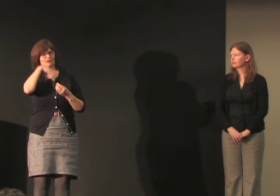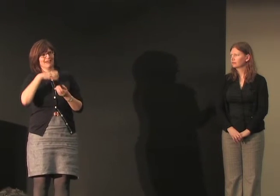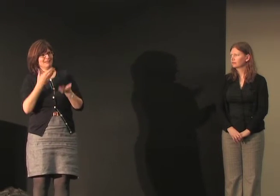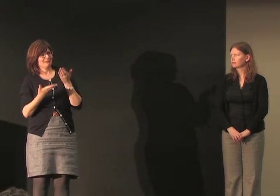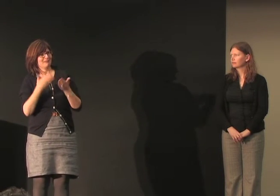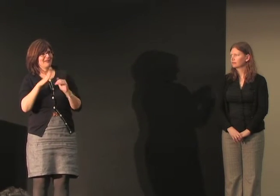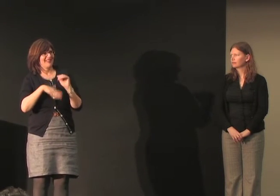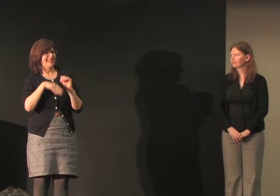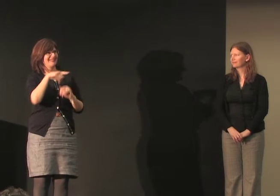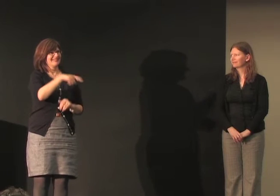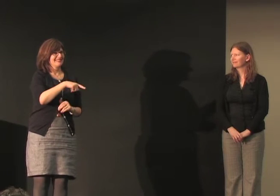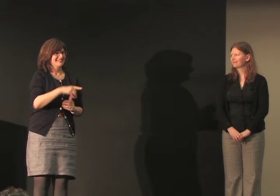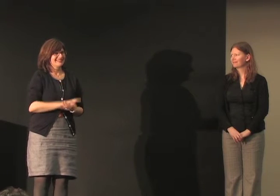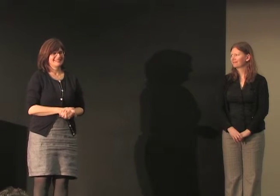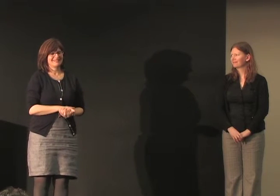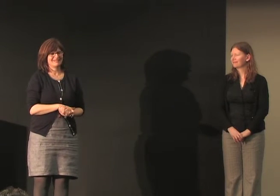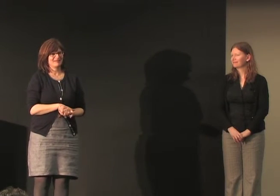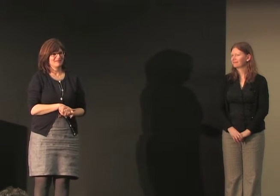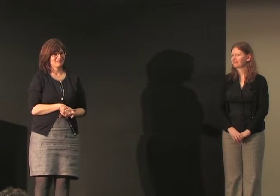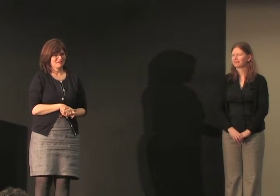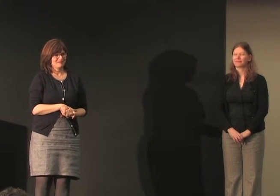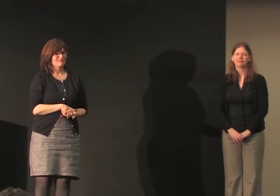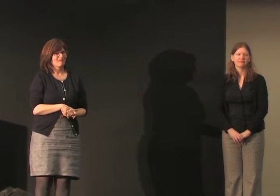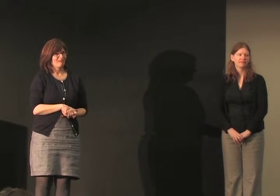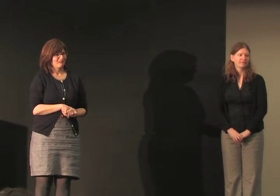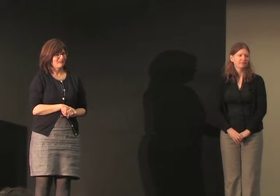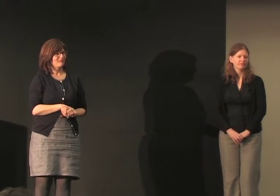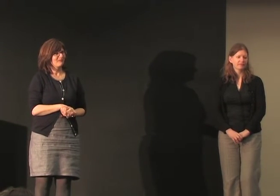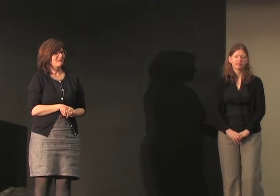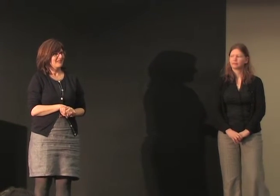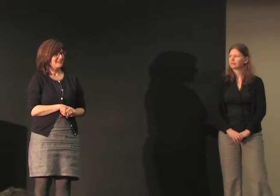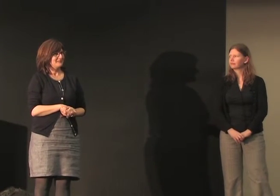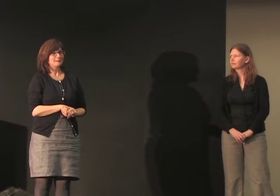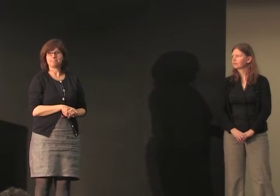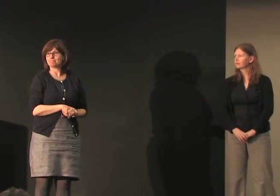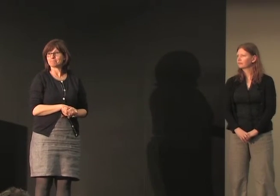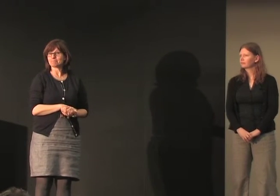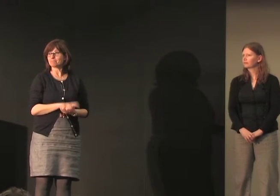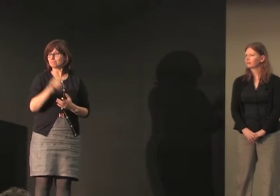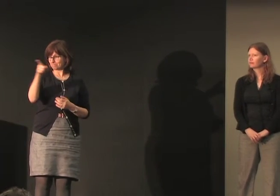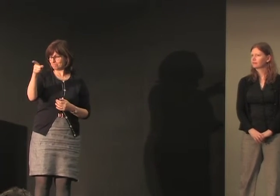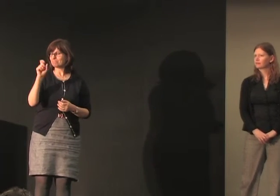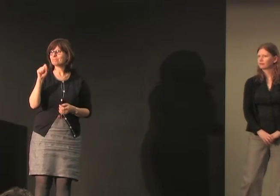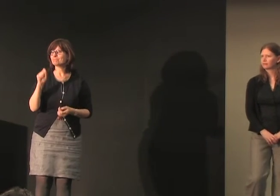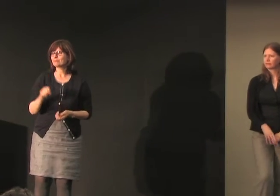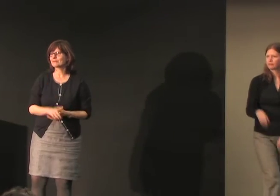a woman with only one child and a woman who was traveling on her own which is something that they would never do another question